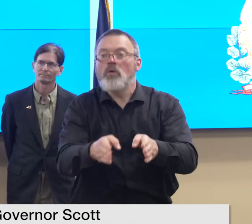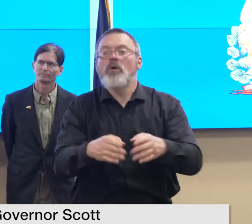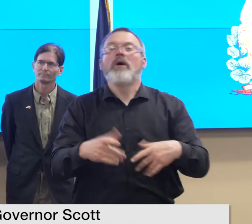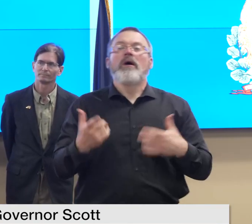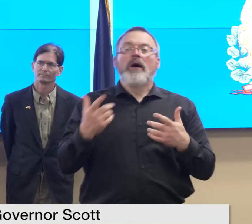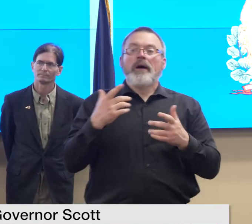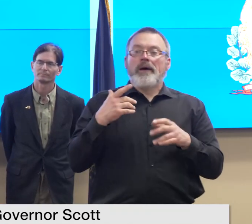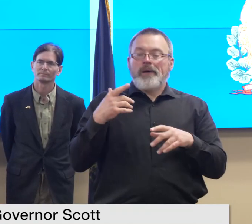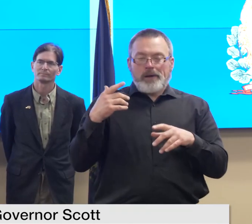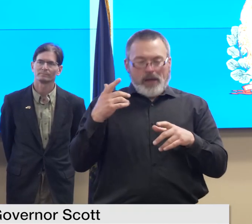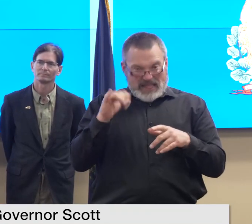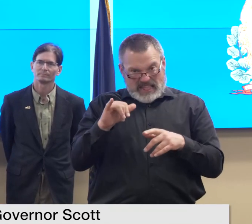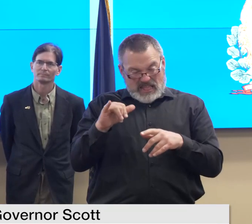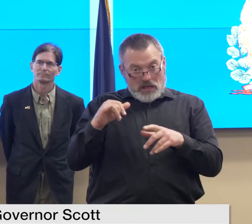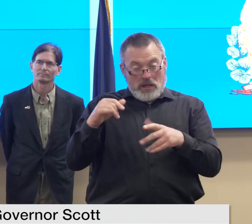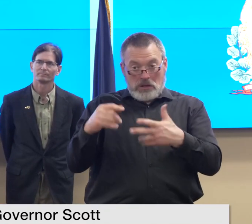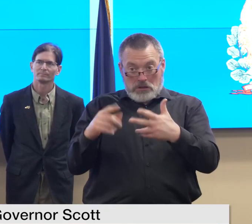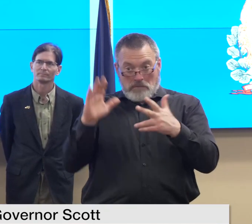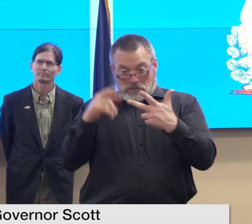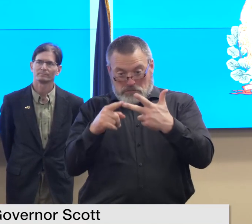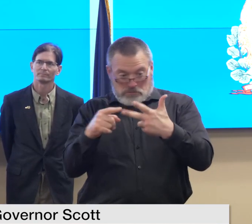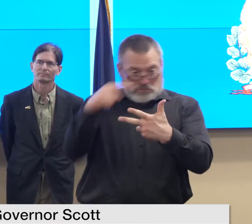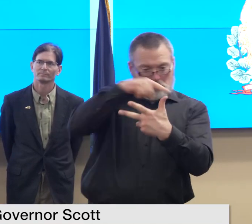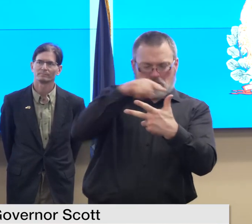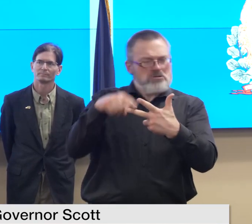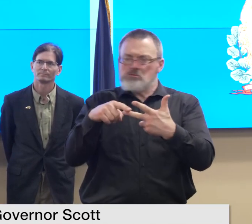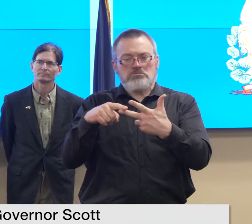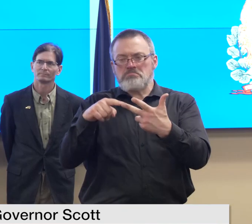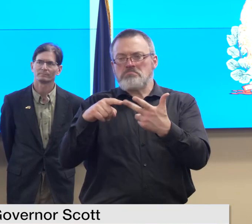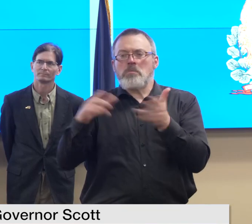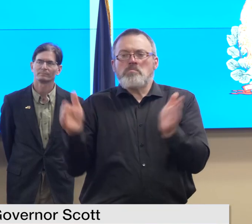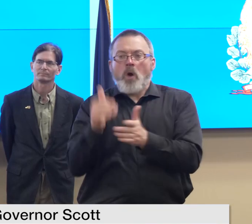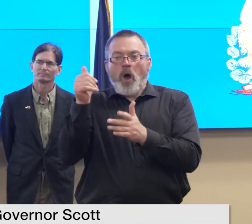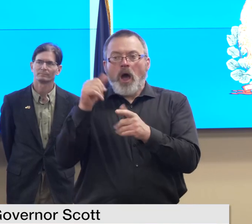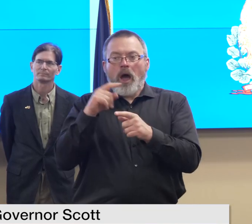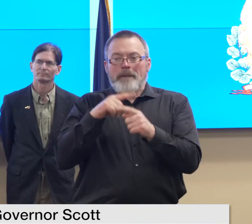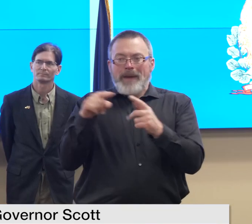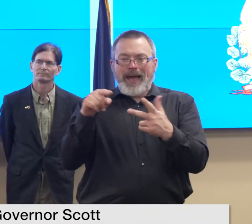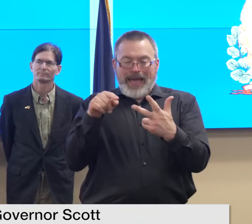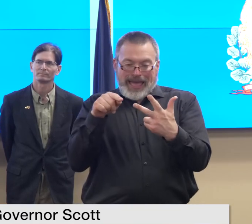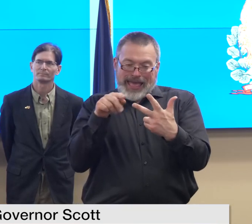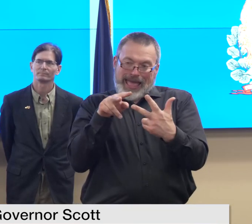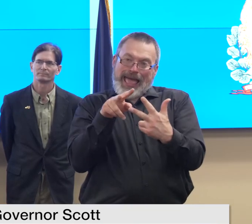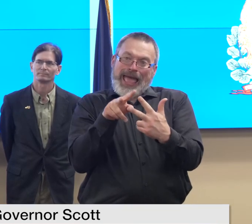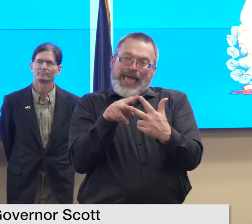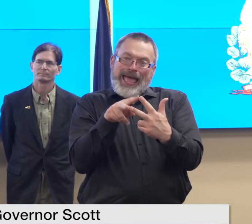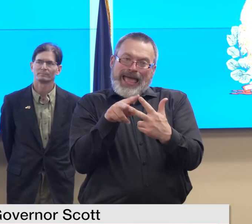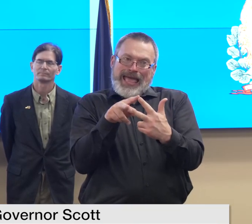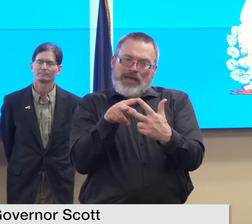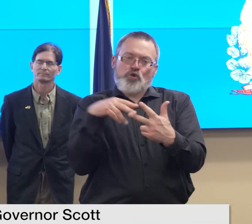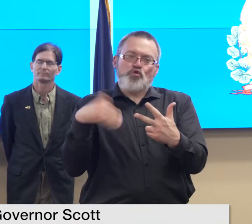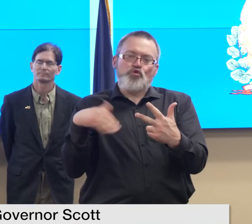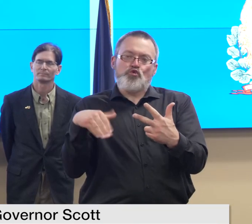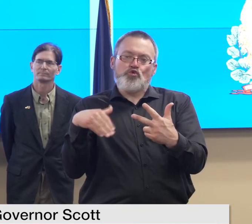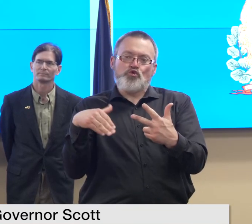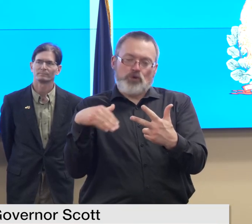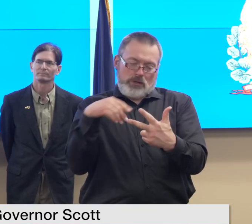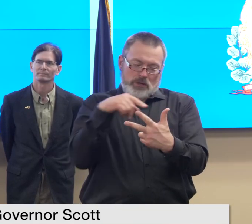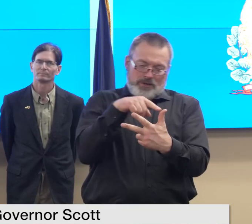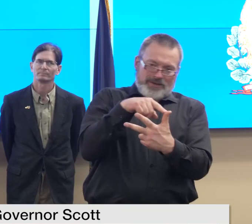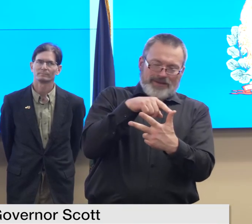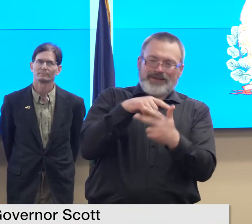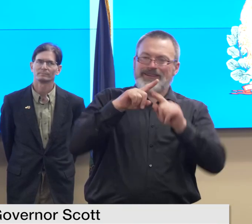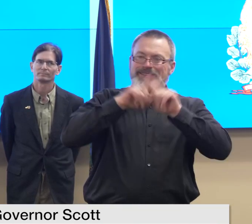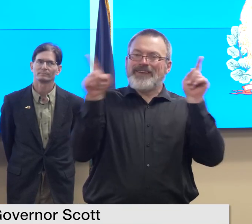irene but somewhat of a combination between the two storms um is the way i i think about